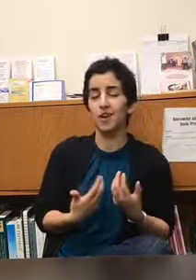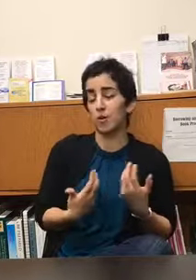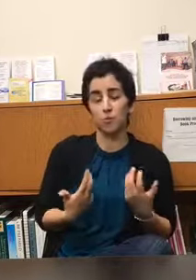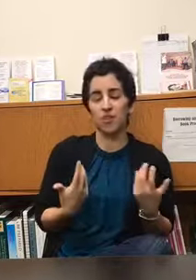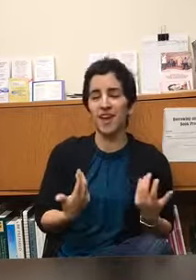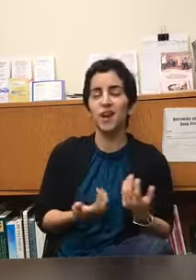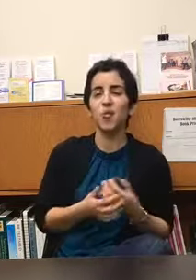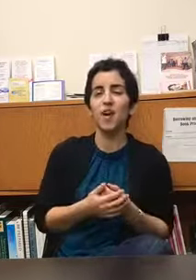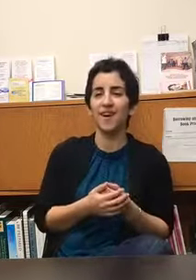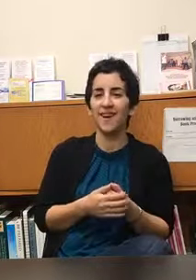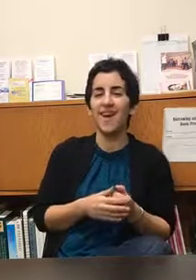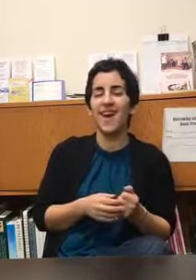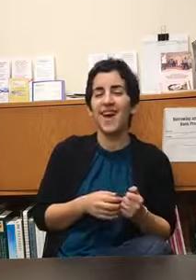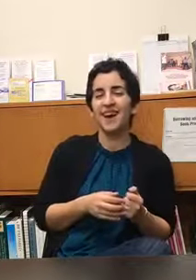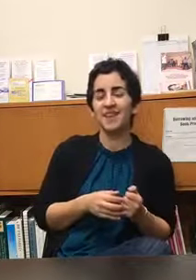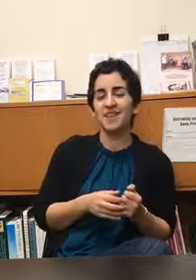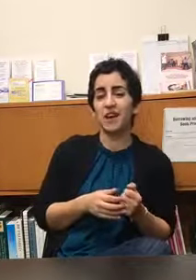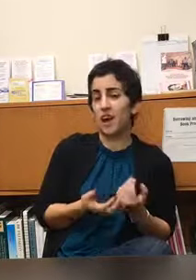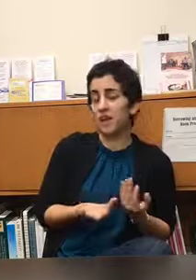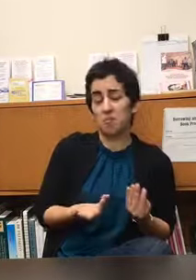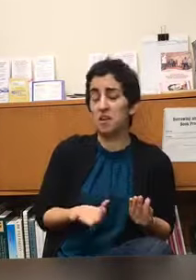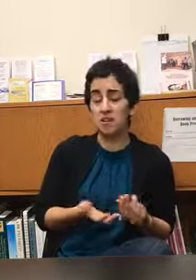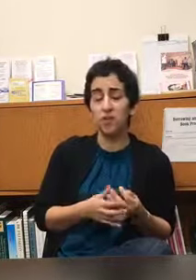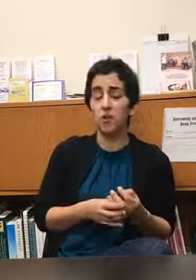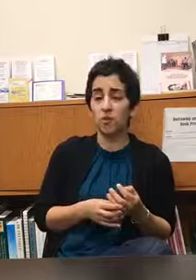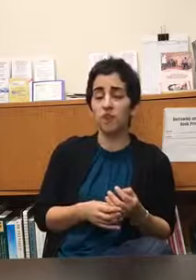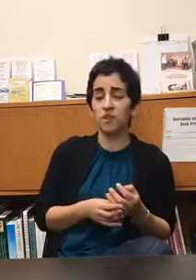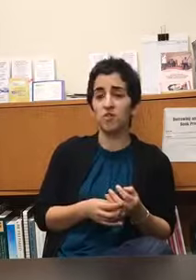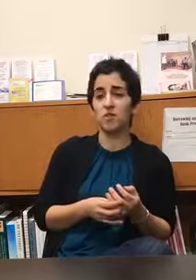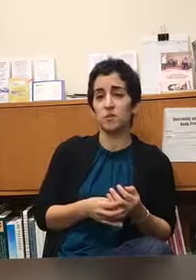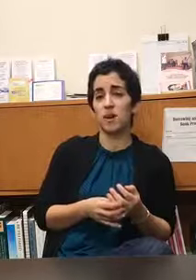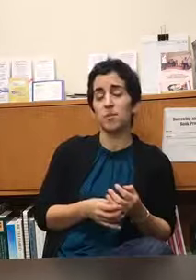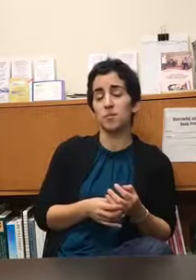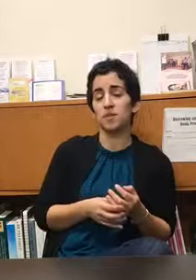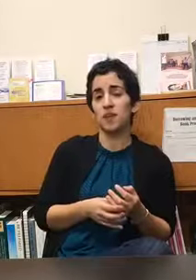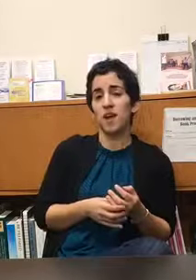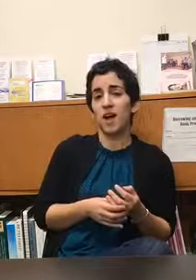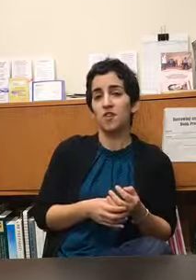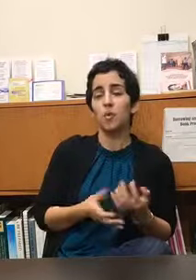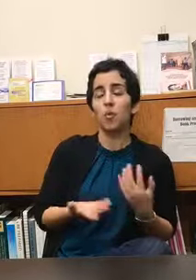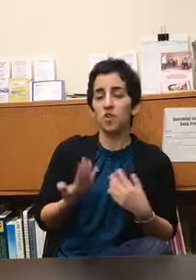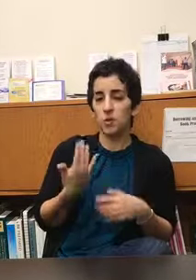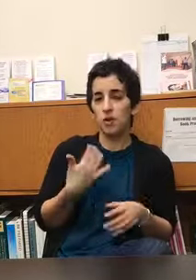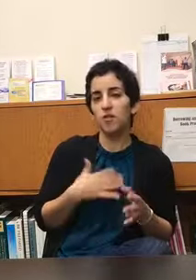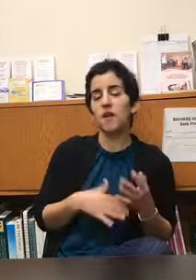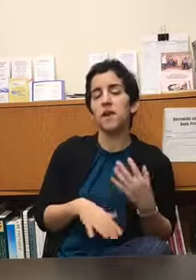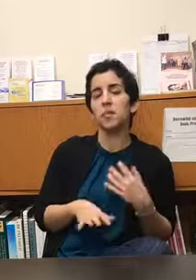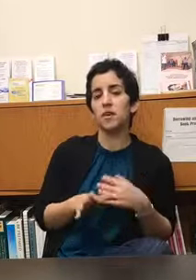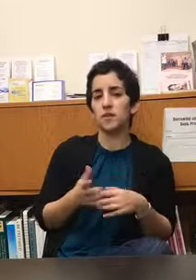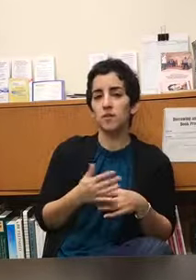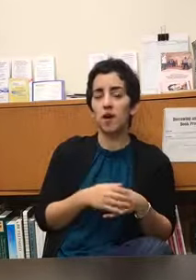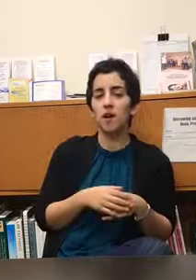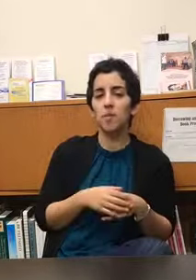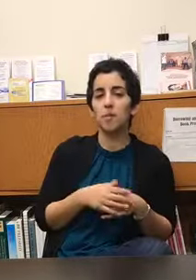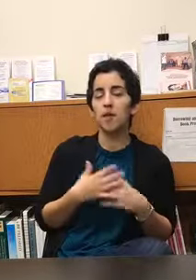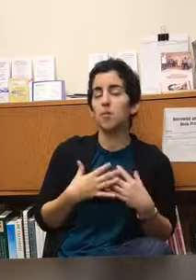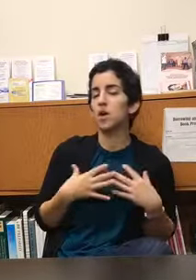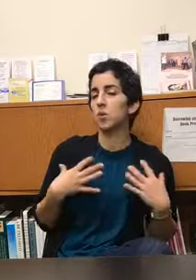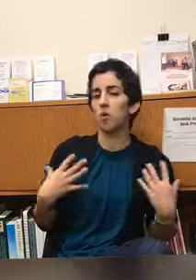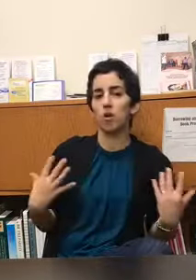or really anywhere is a difficult thing to do sometimes and so once we can find that place of calm then we can work